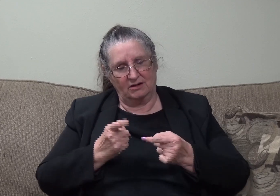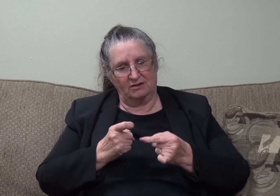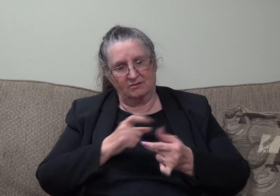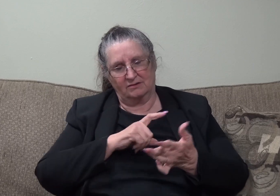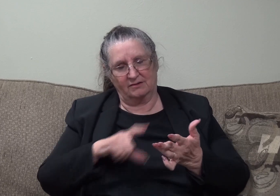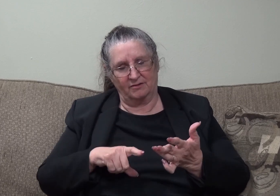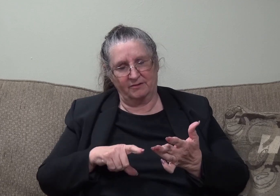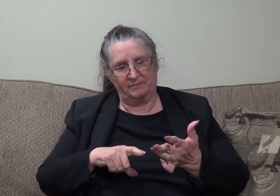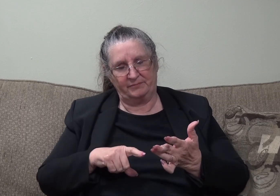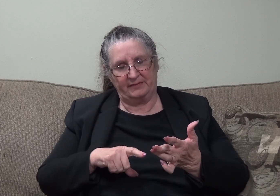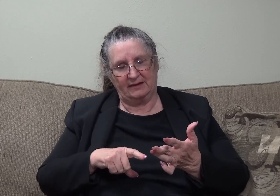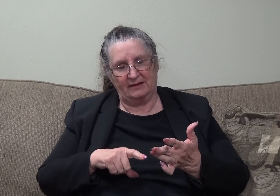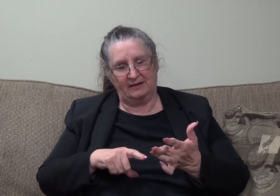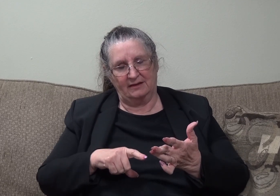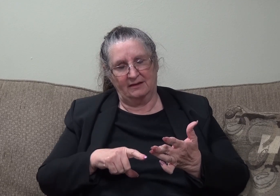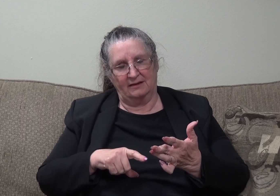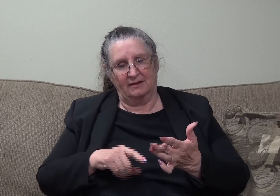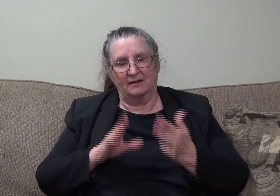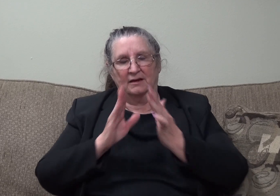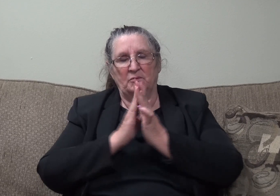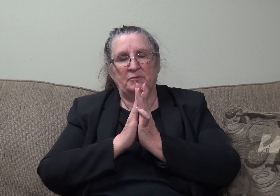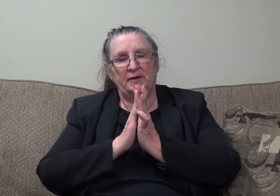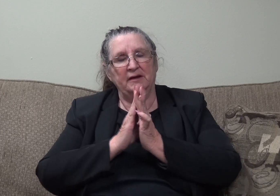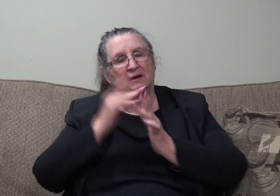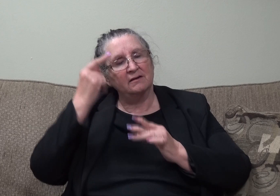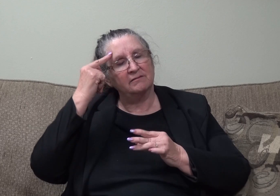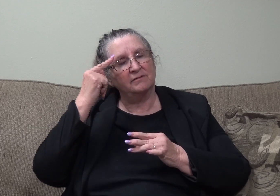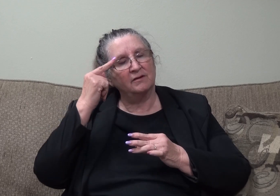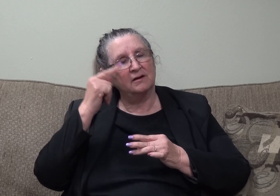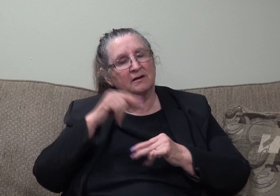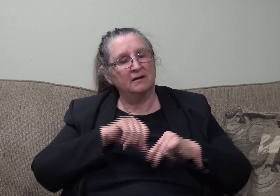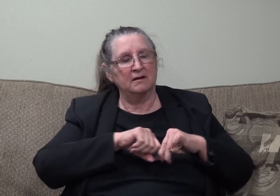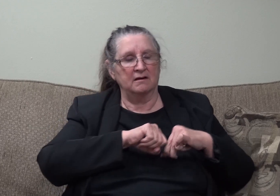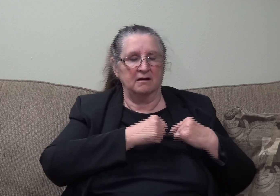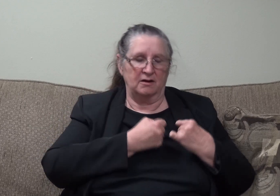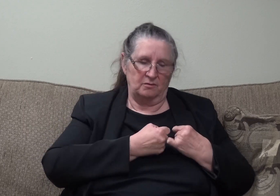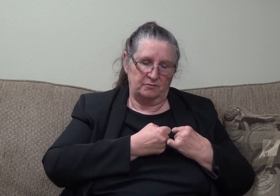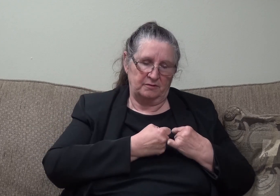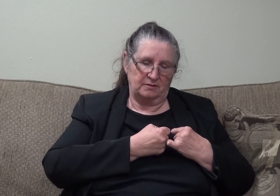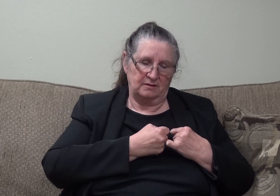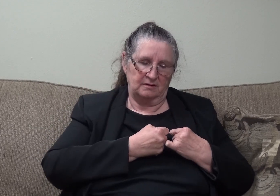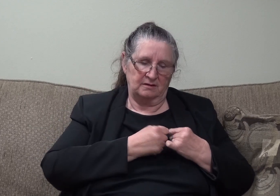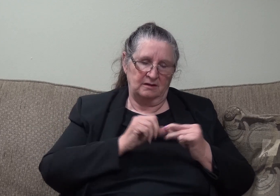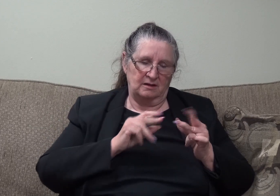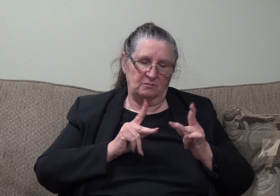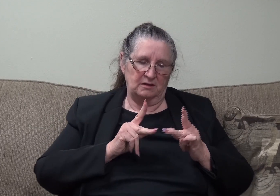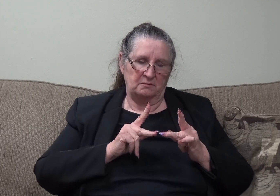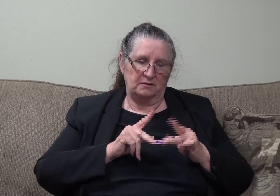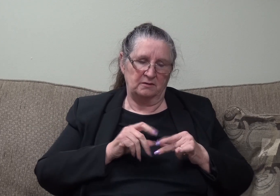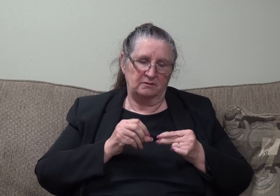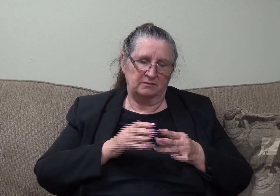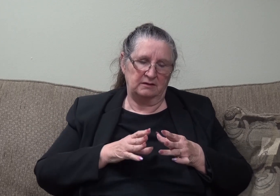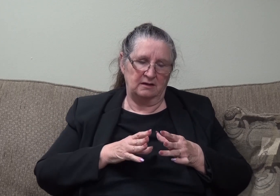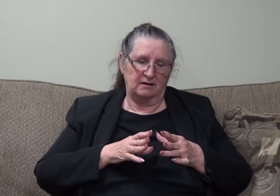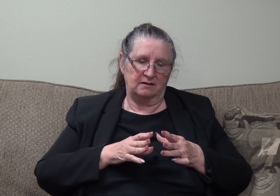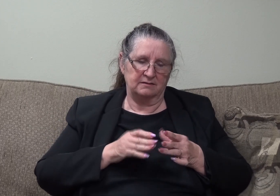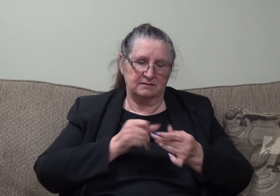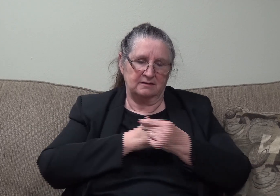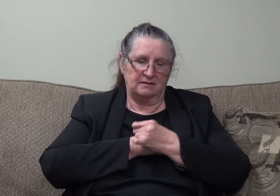I pray for the heartbroken, Lord, for the ones that they have lost people last year